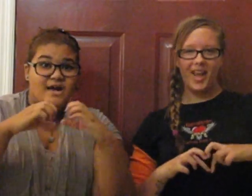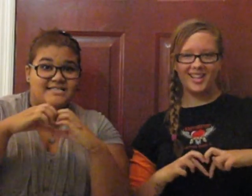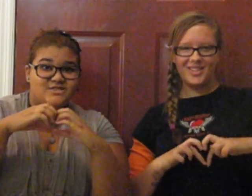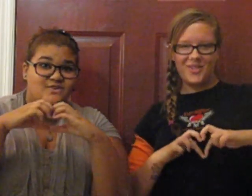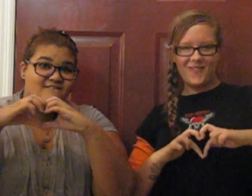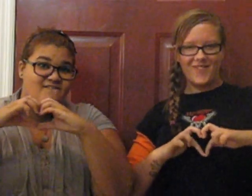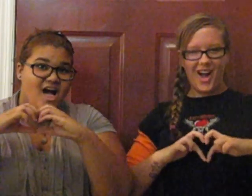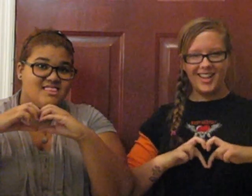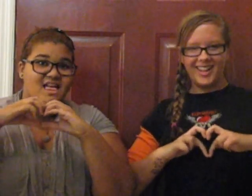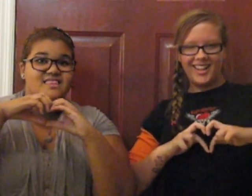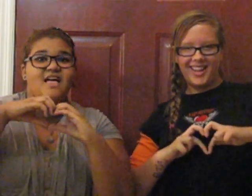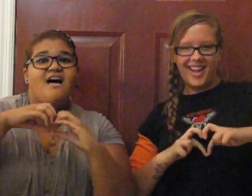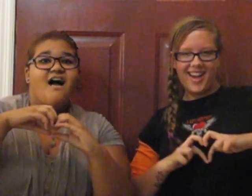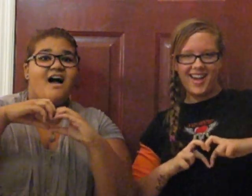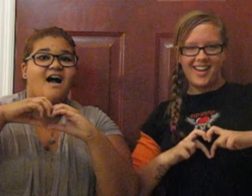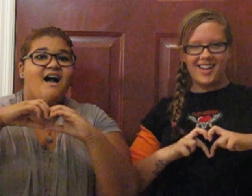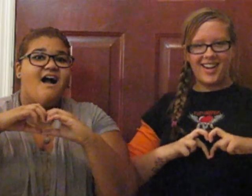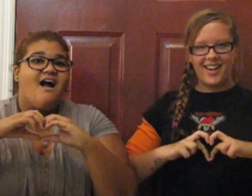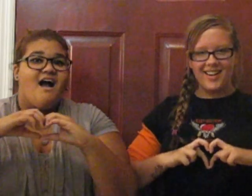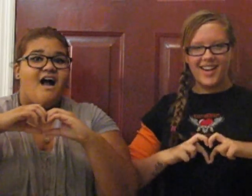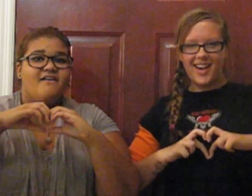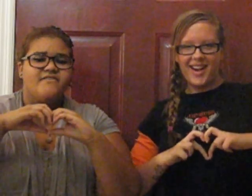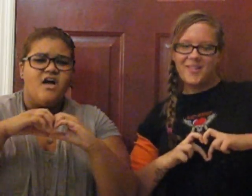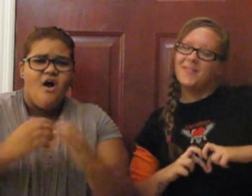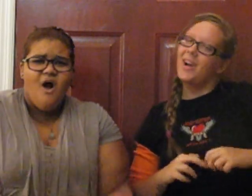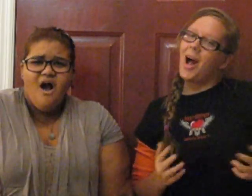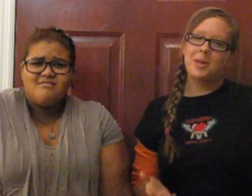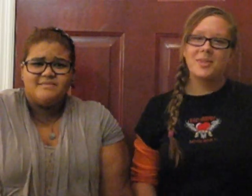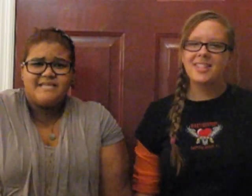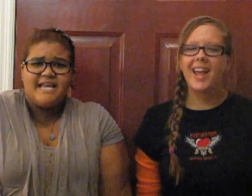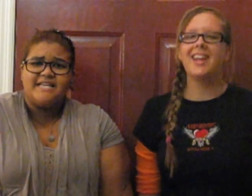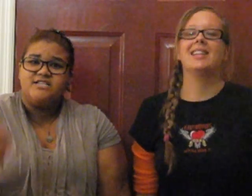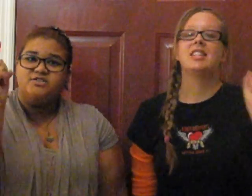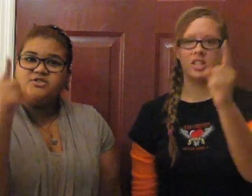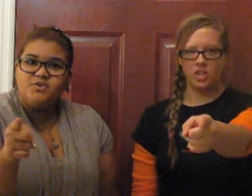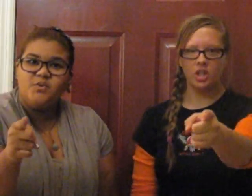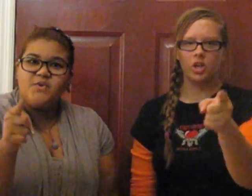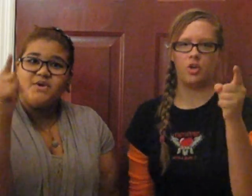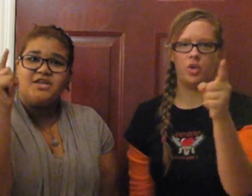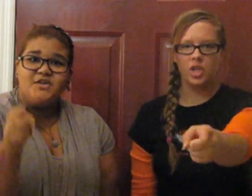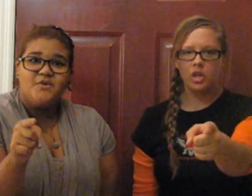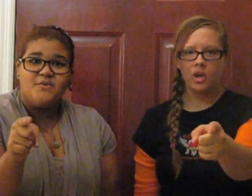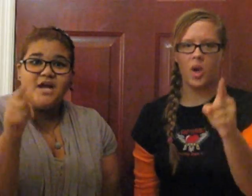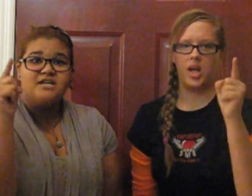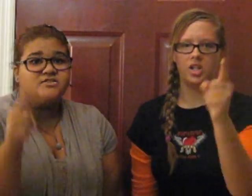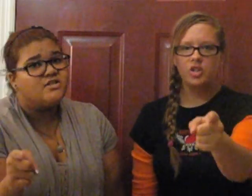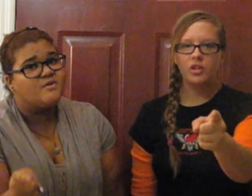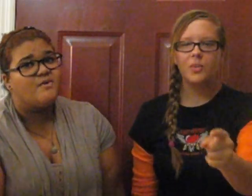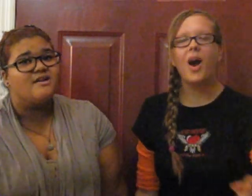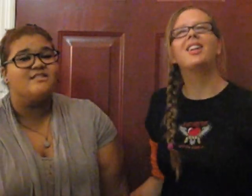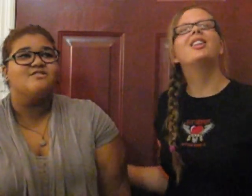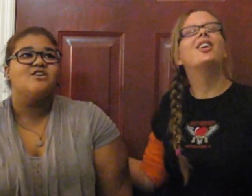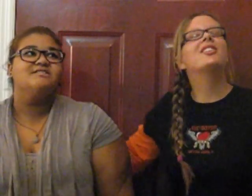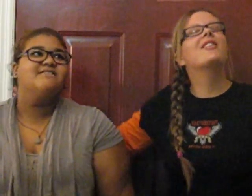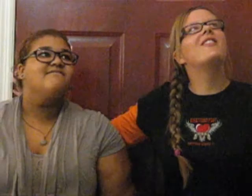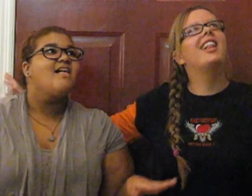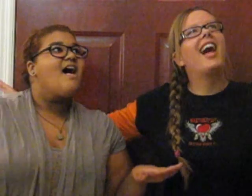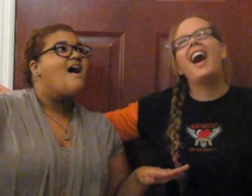wait to fall in love All I'm saying is Do you, do you want to learn to fly?